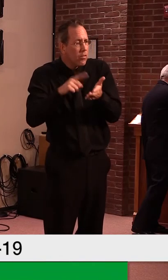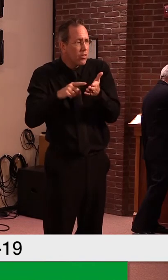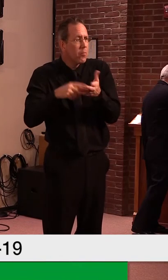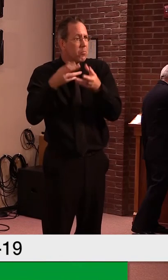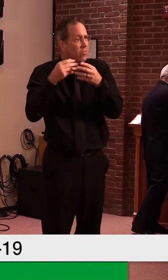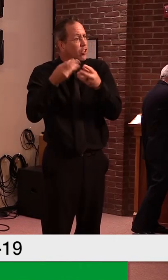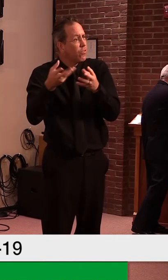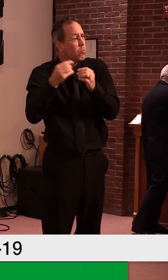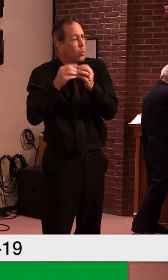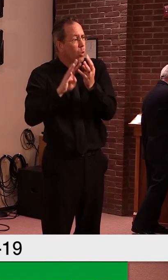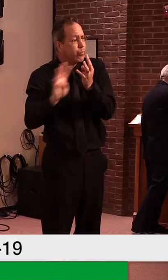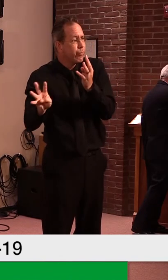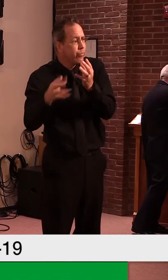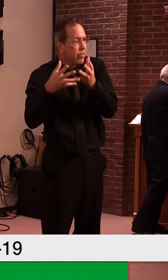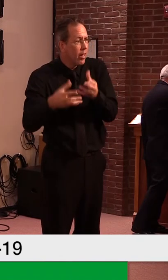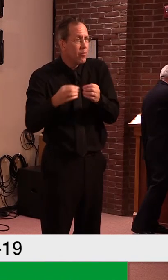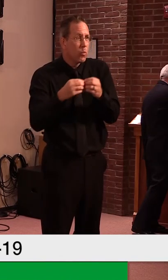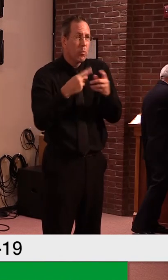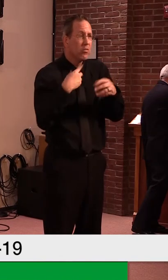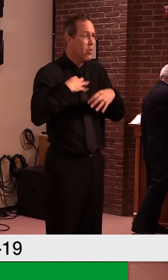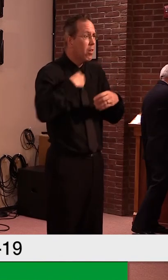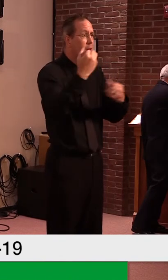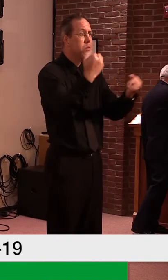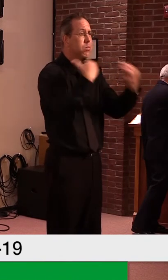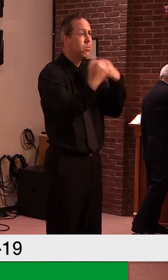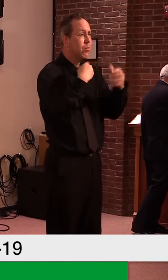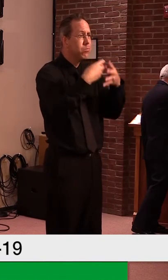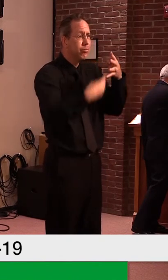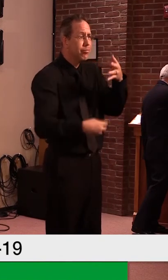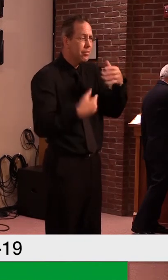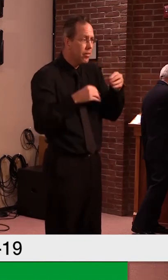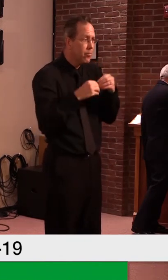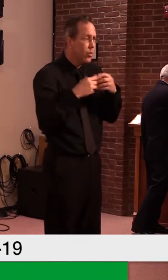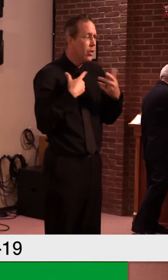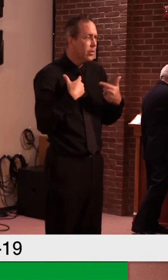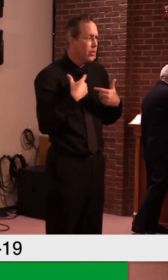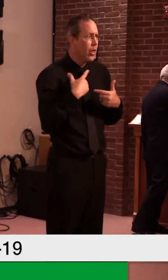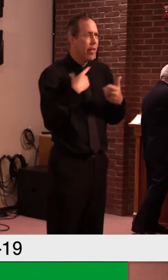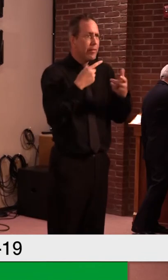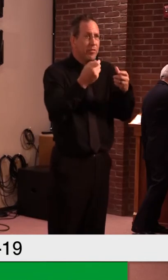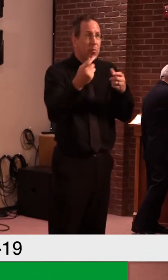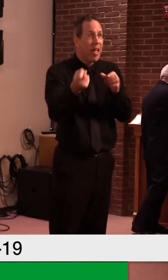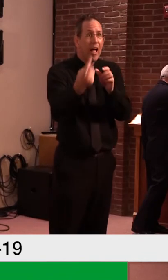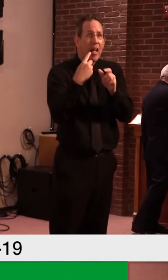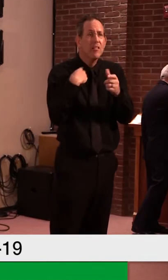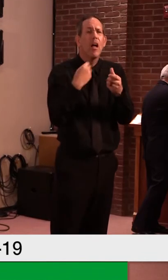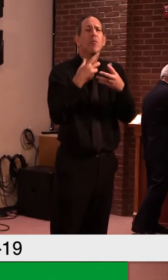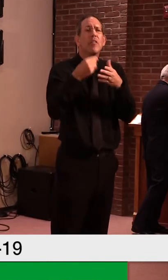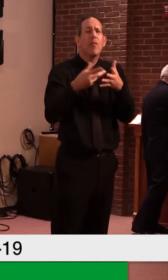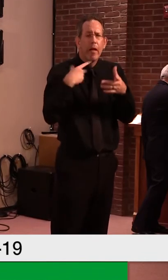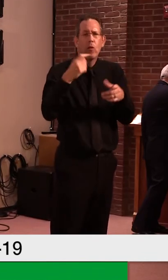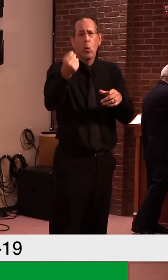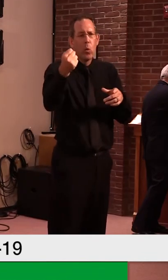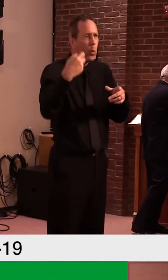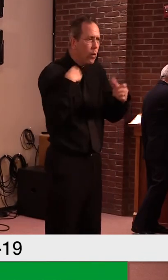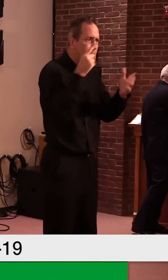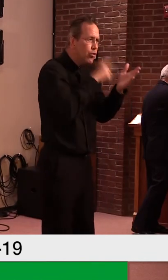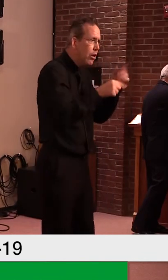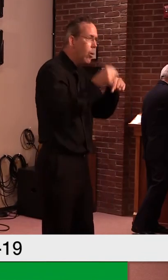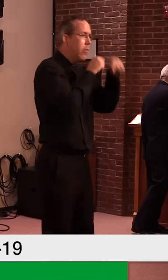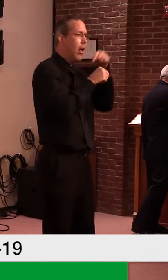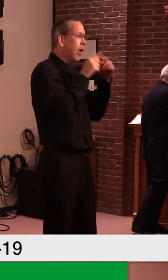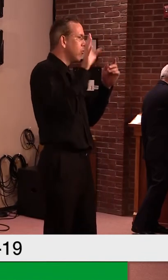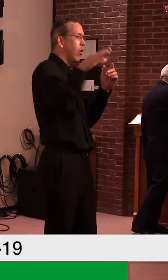day, but it would be probably helpful for us to just double check and see if there's a reason that stuff. Great. I'll share that information. So thank you.